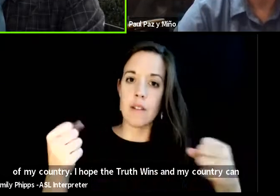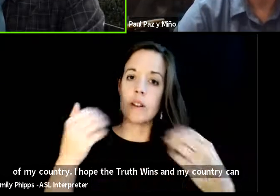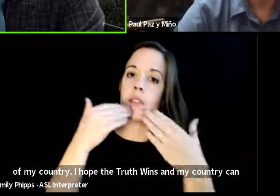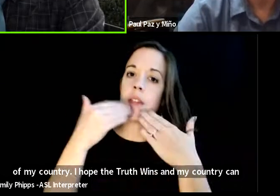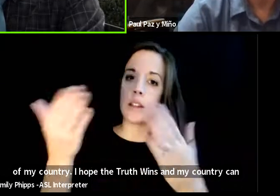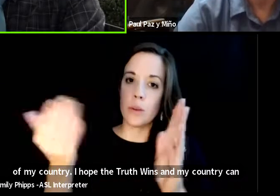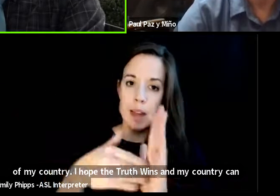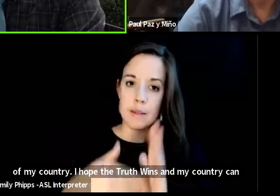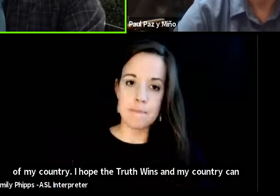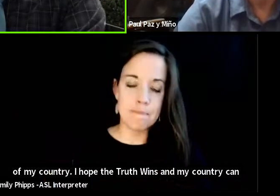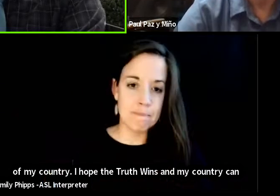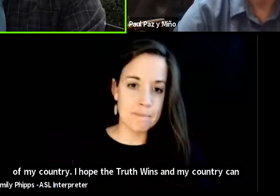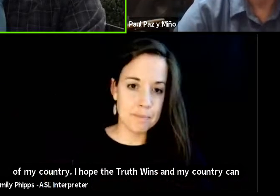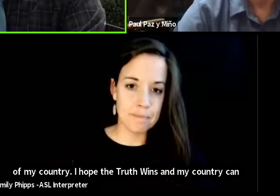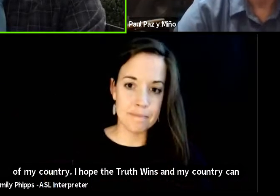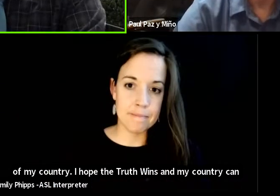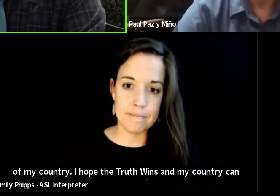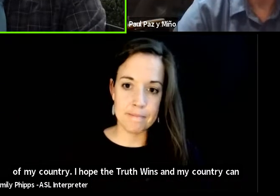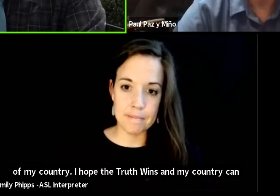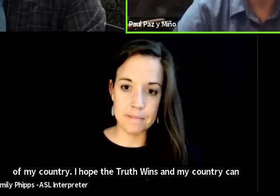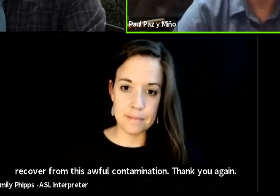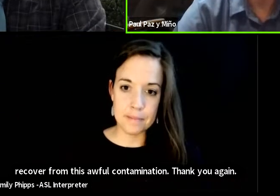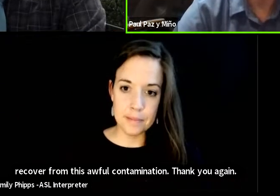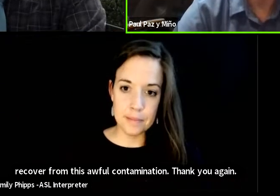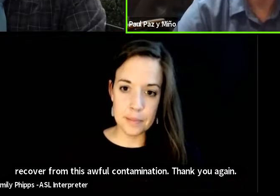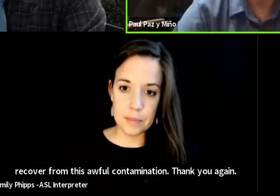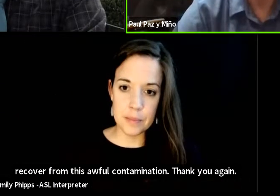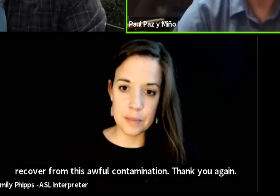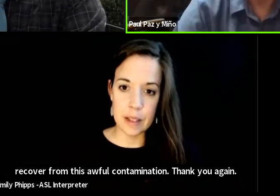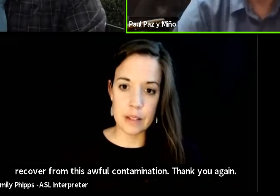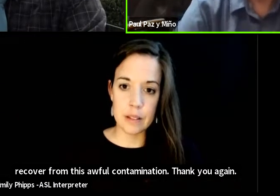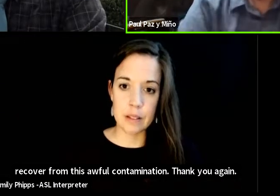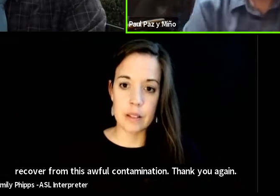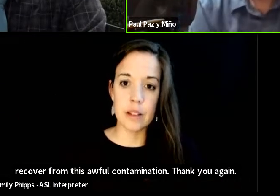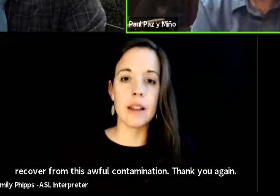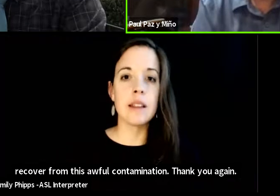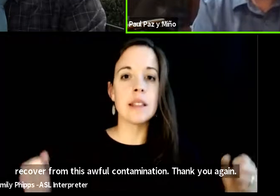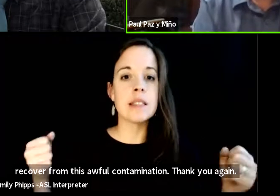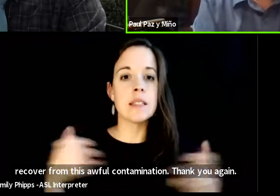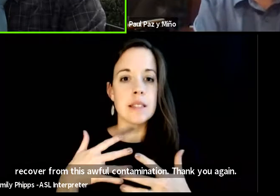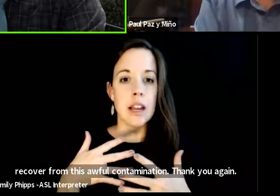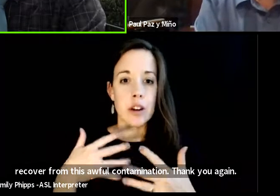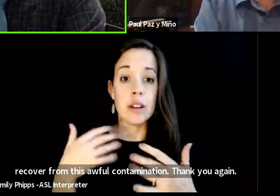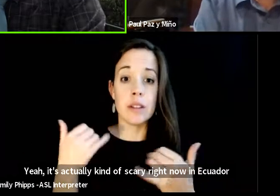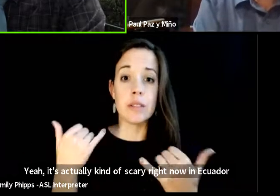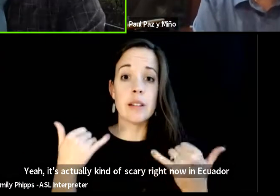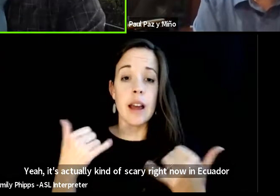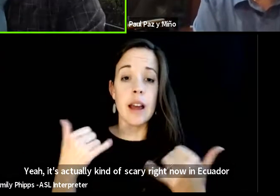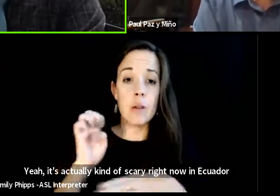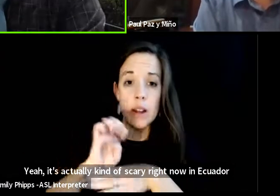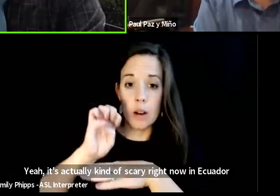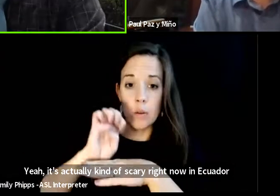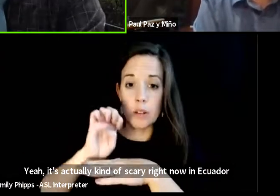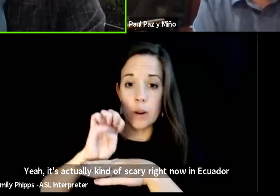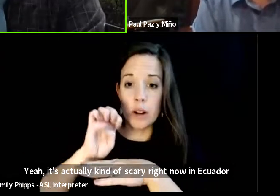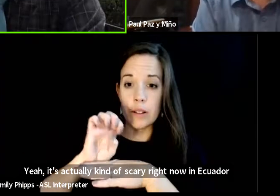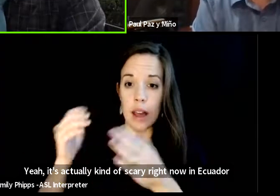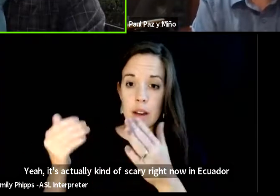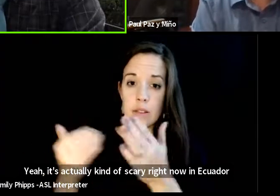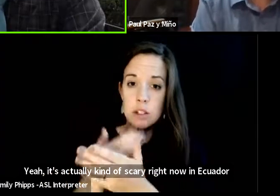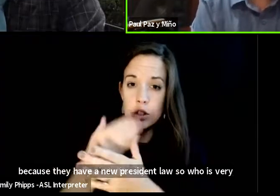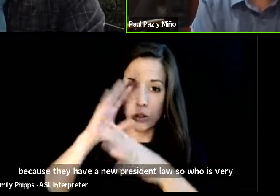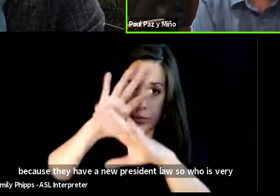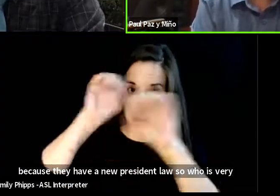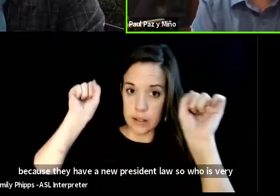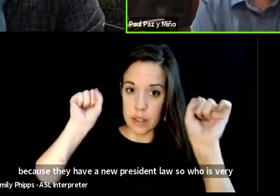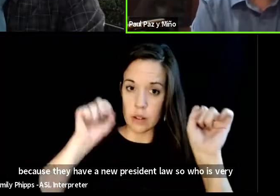yeah it's actually kind of scary right now in ecuador because they have a new president lasso who is